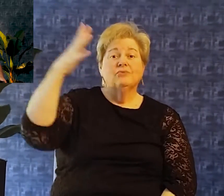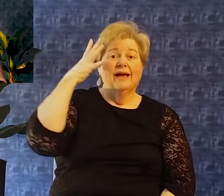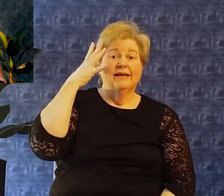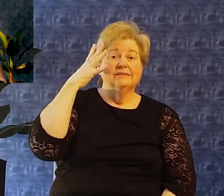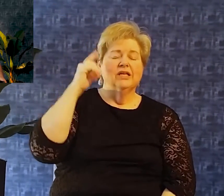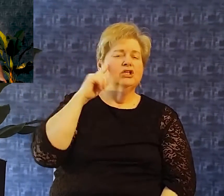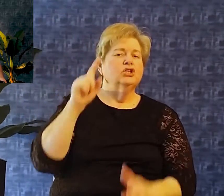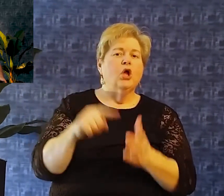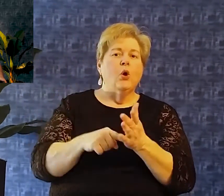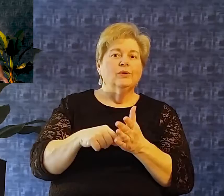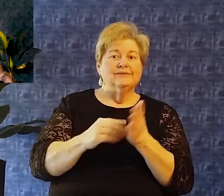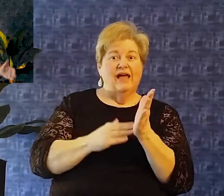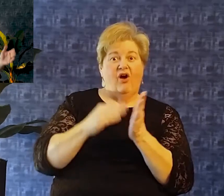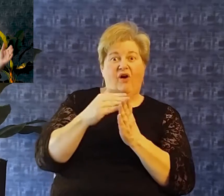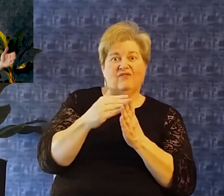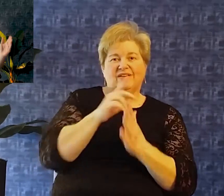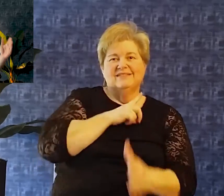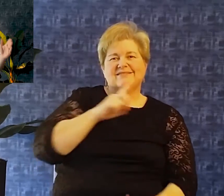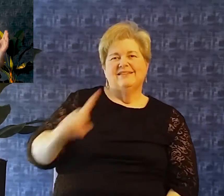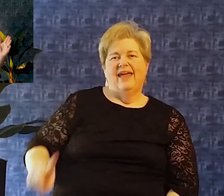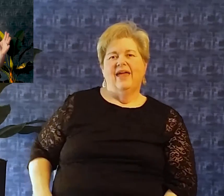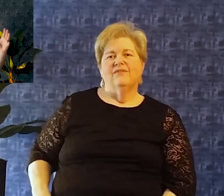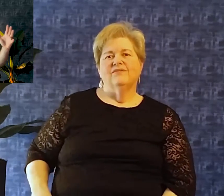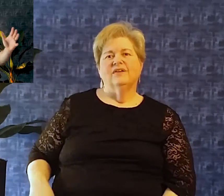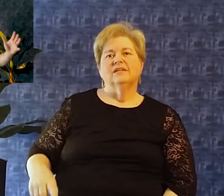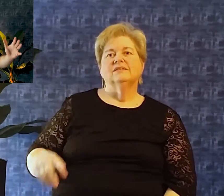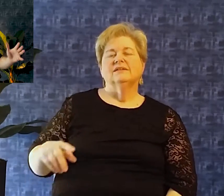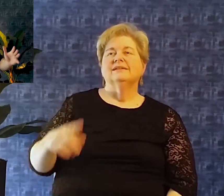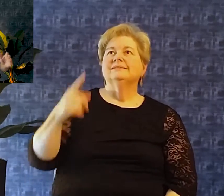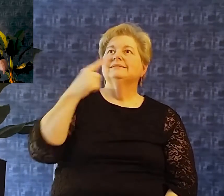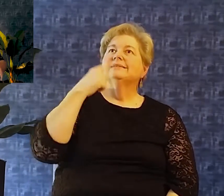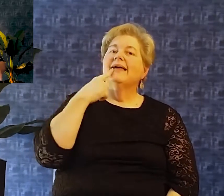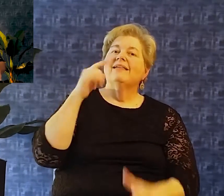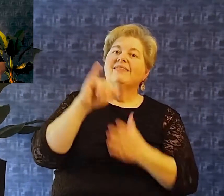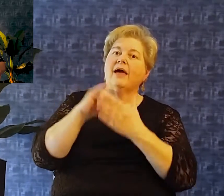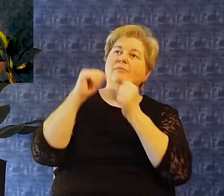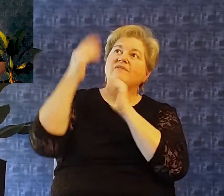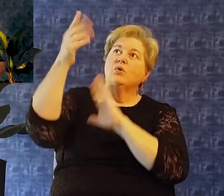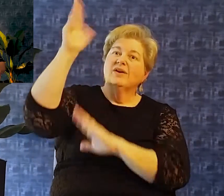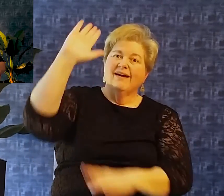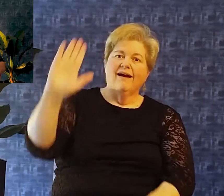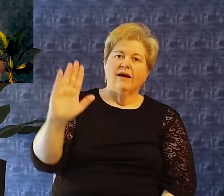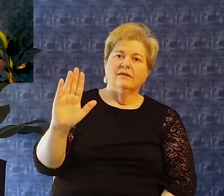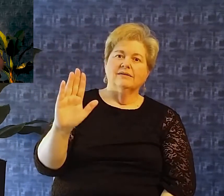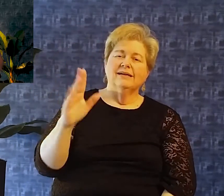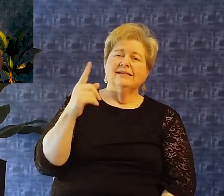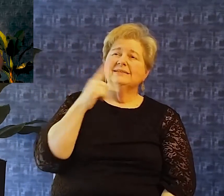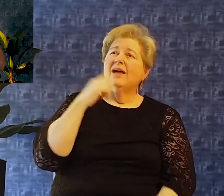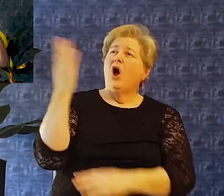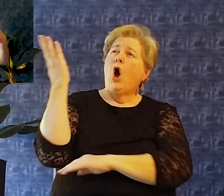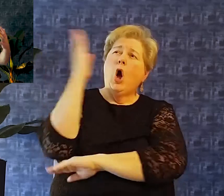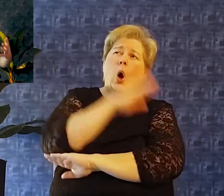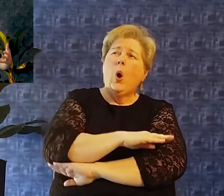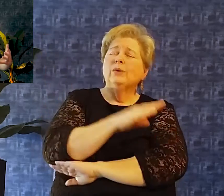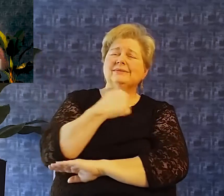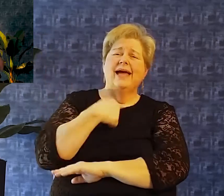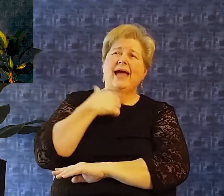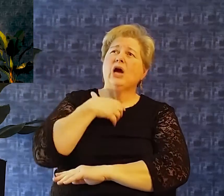god He says all day long. I am crying to you This plea for grace and mercy